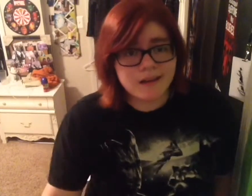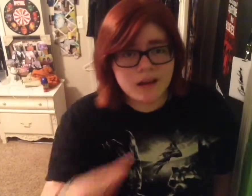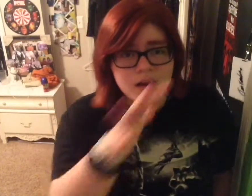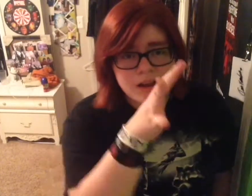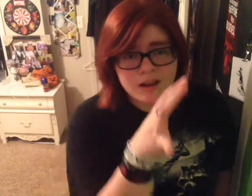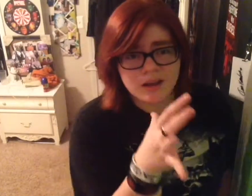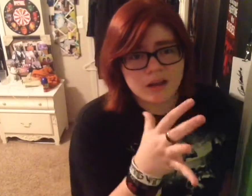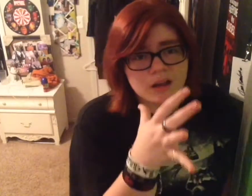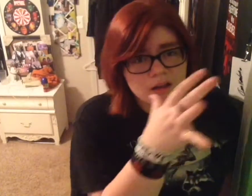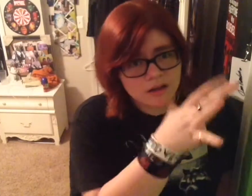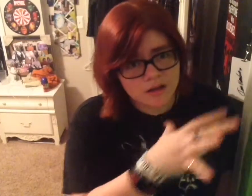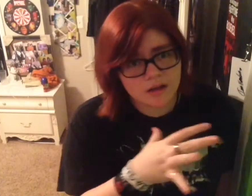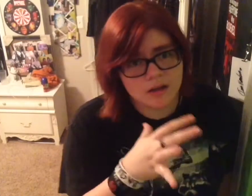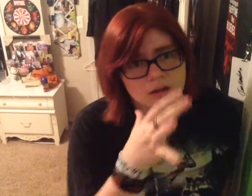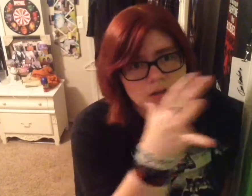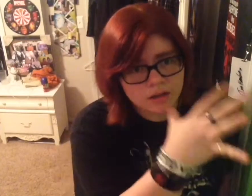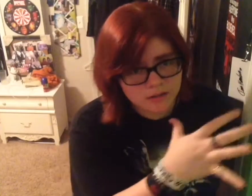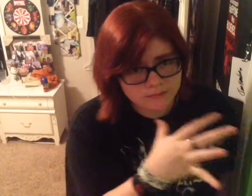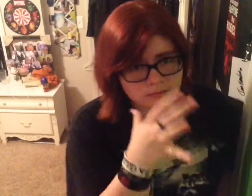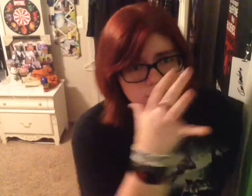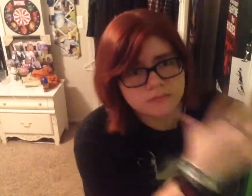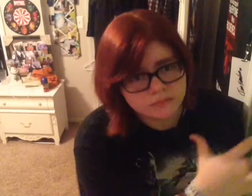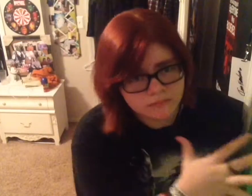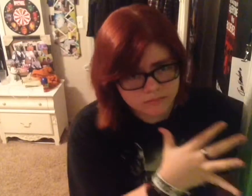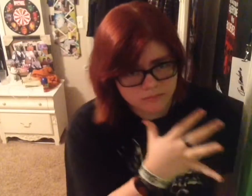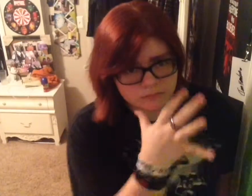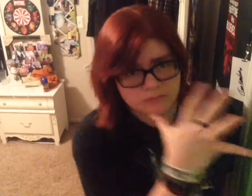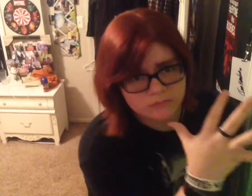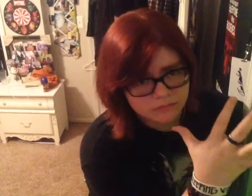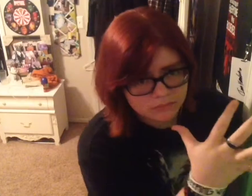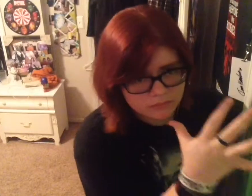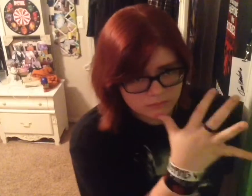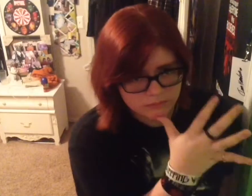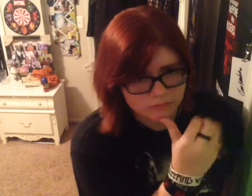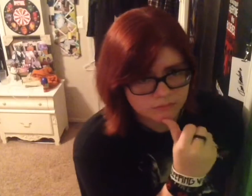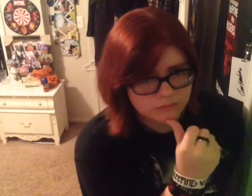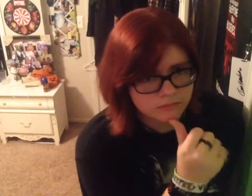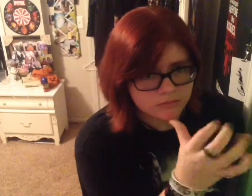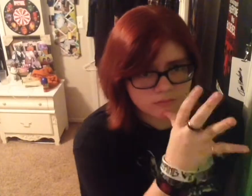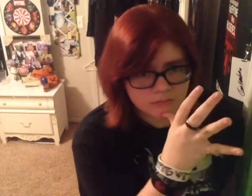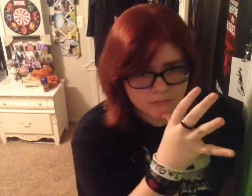Woohoo! Woohoo! Woohoo! Woohoo!